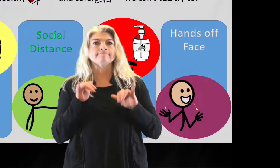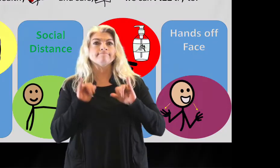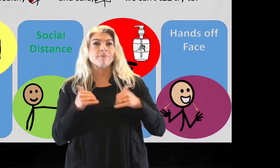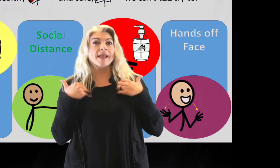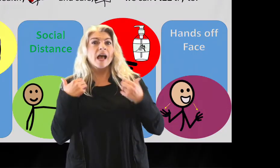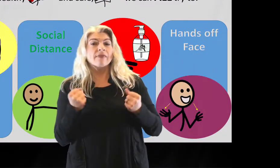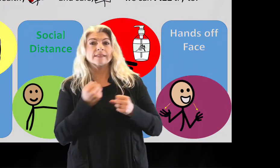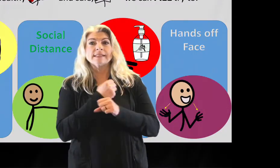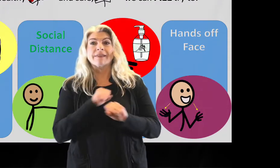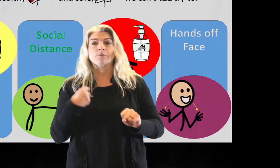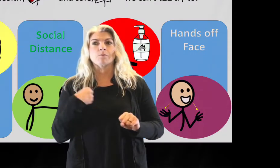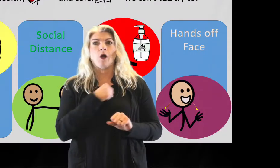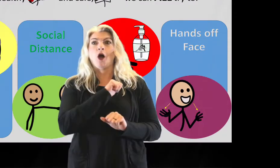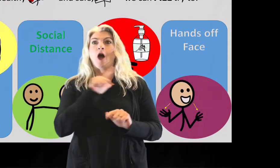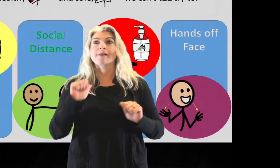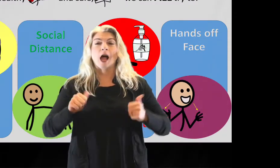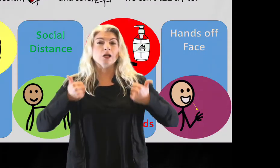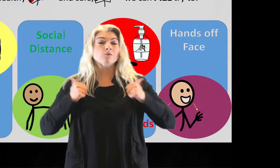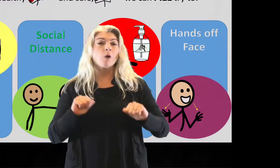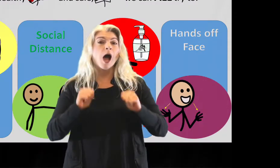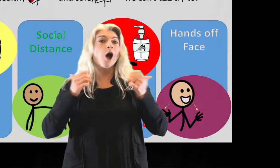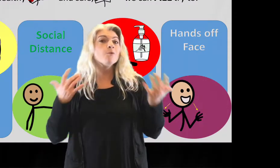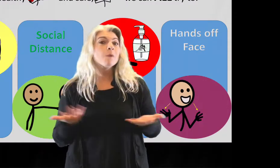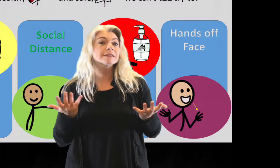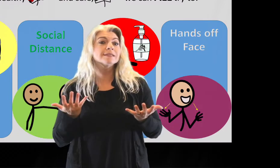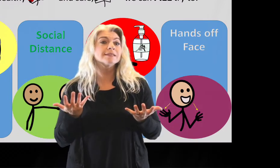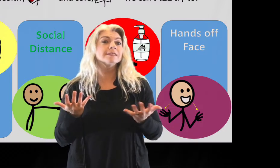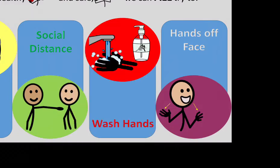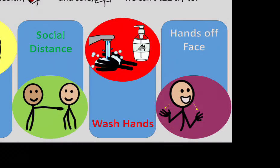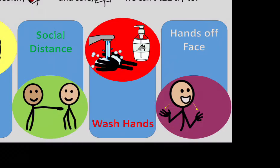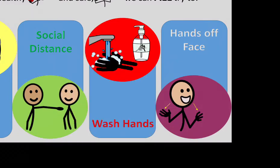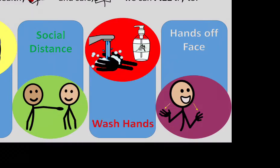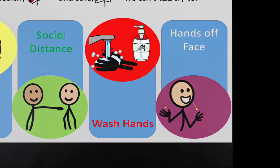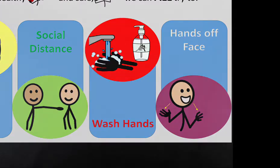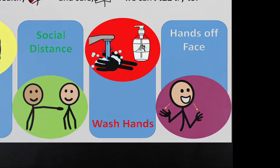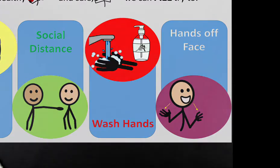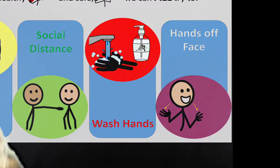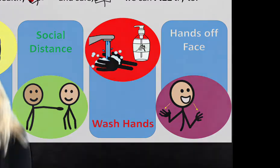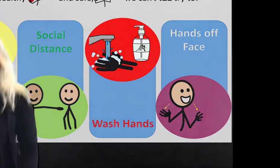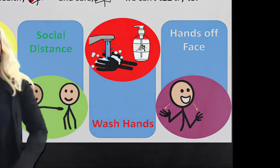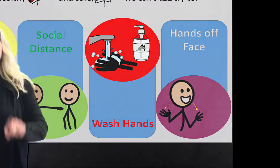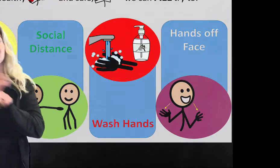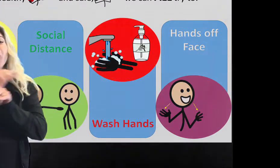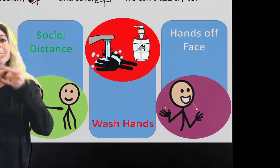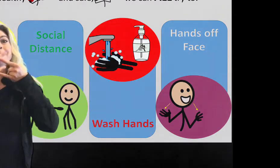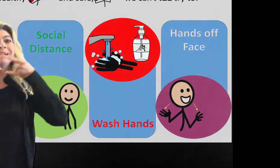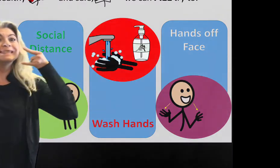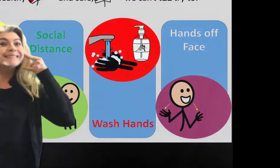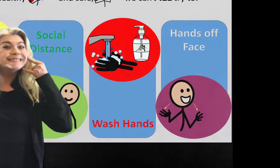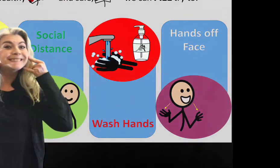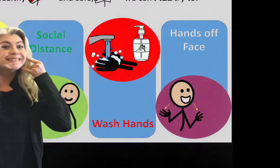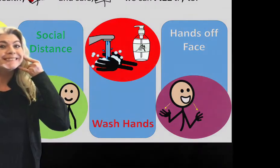To be healthy and safe, we can all try to wear a mask,